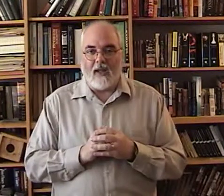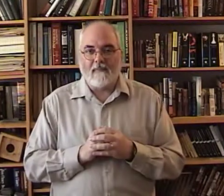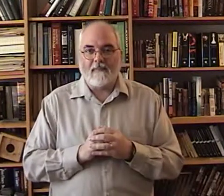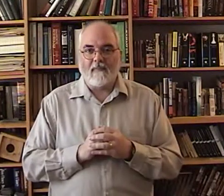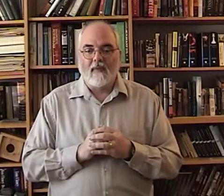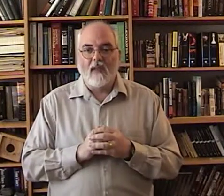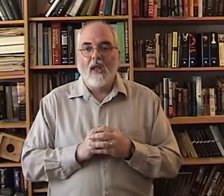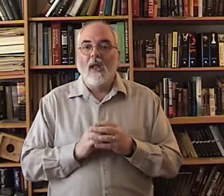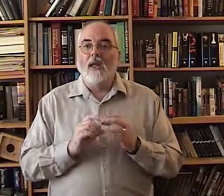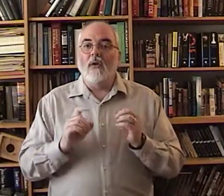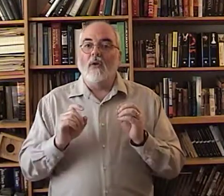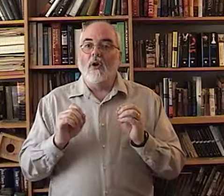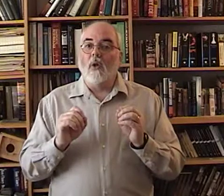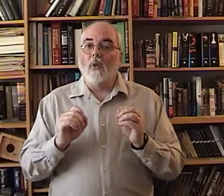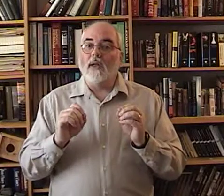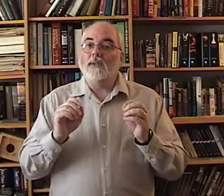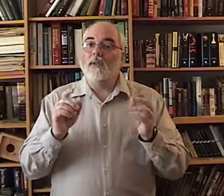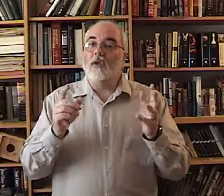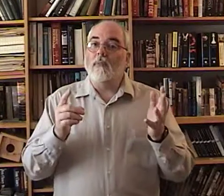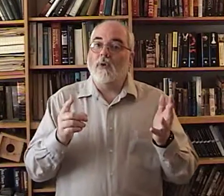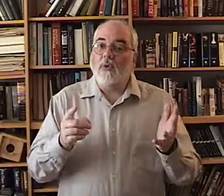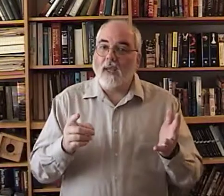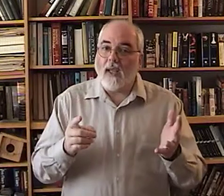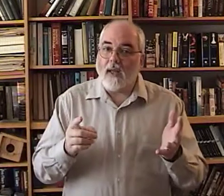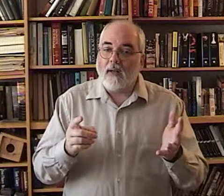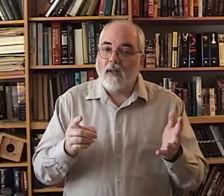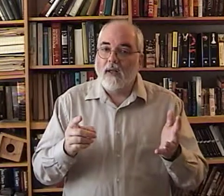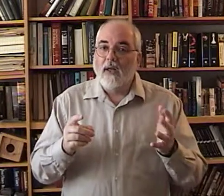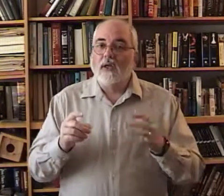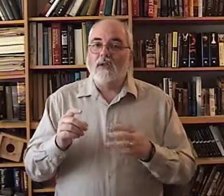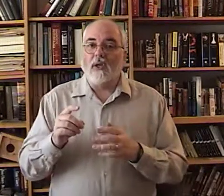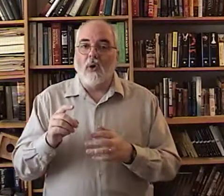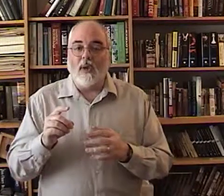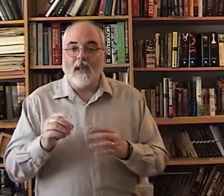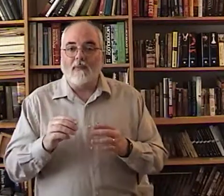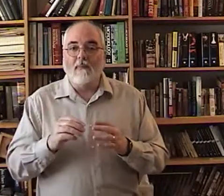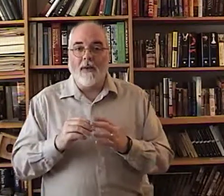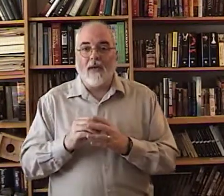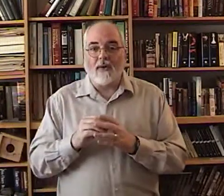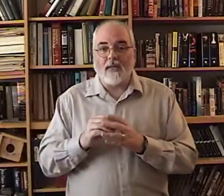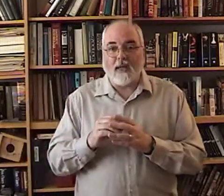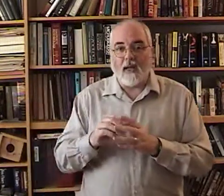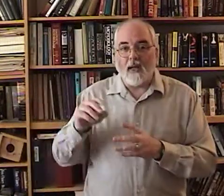your goal is to communicate so it's better to say